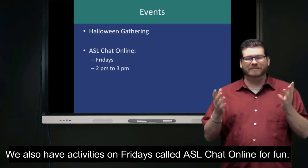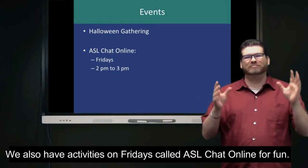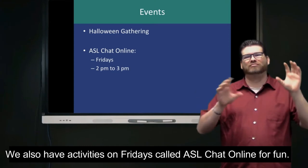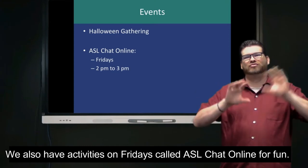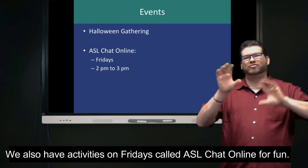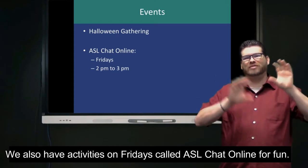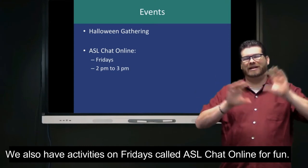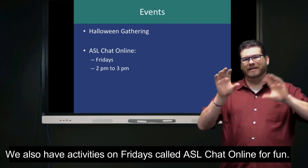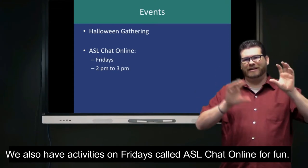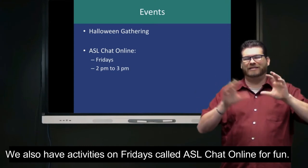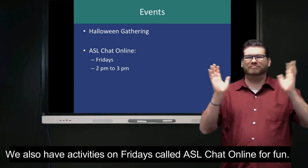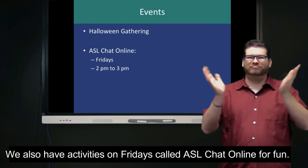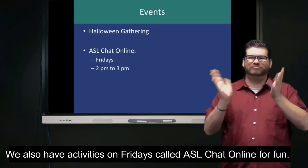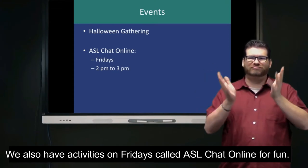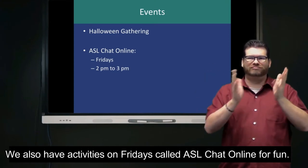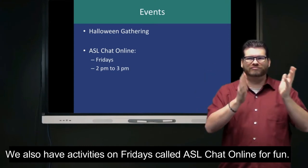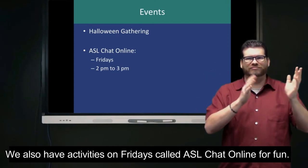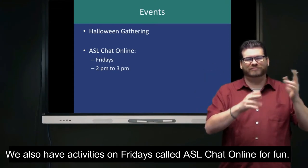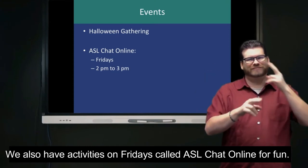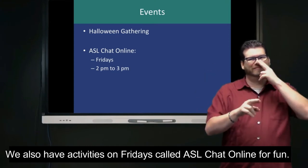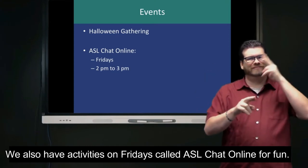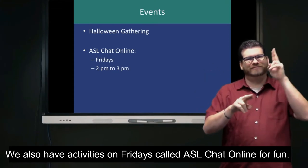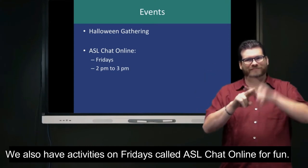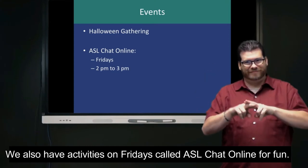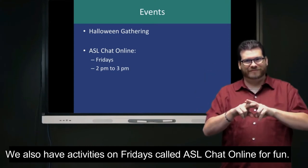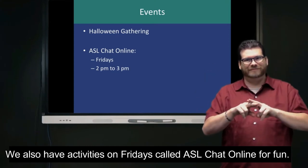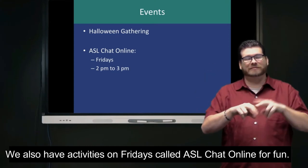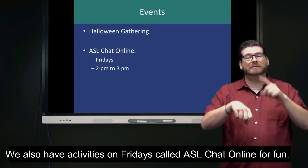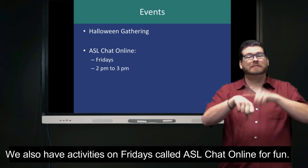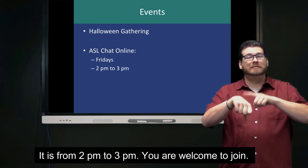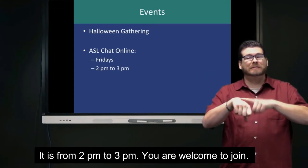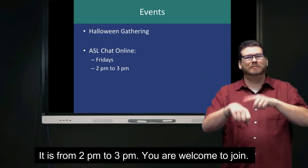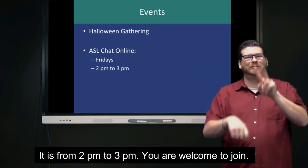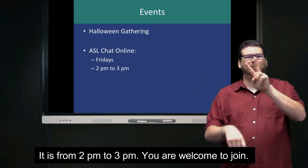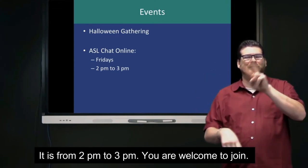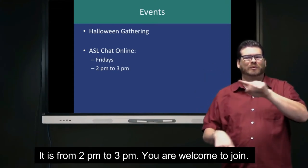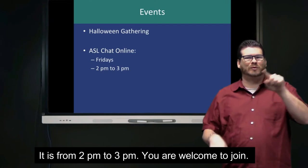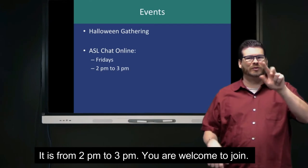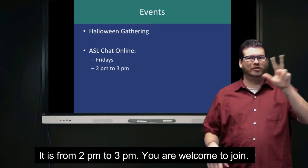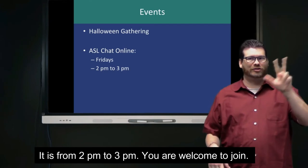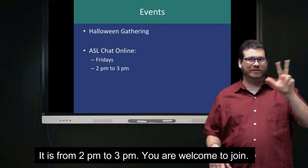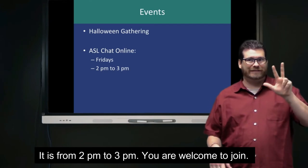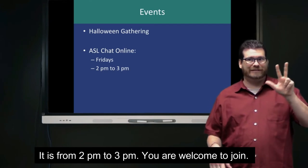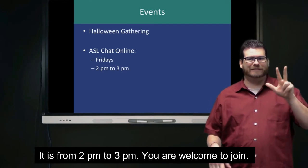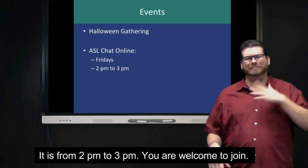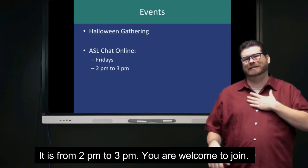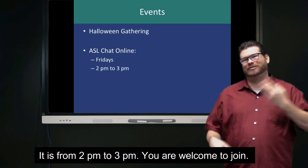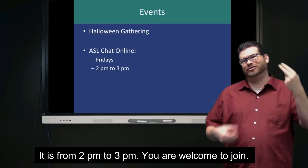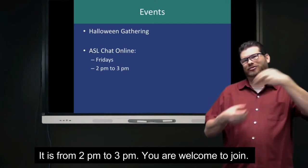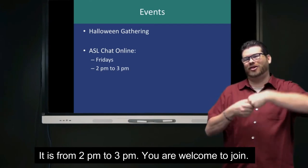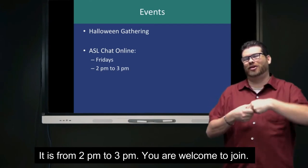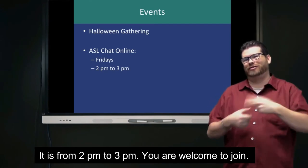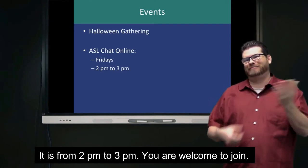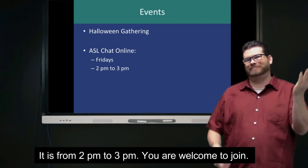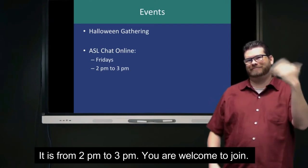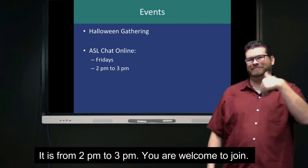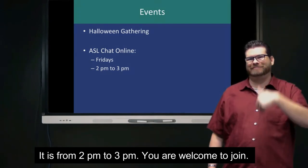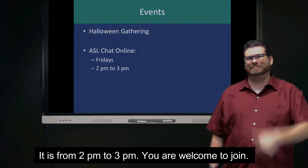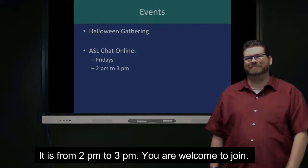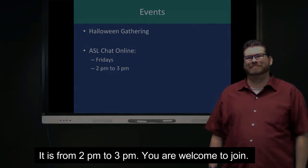offer an ASL chat online, which is a lot of fun. It's from 2 o'clock to 3 o'clock, and we'd love to invite